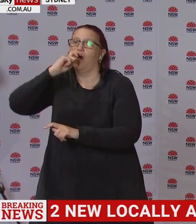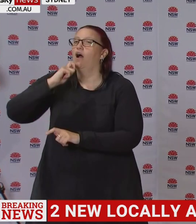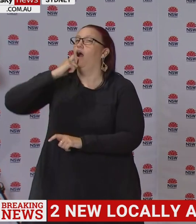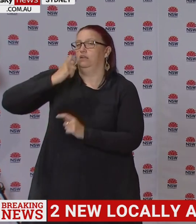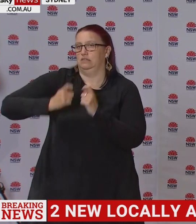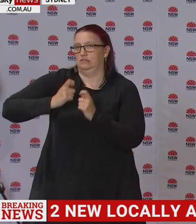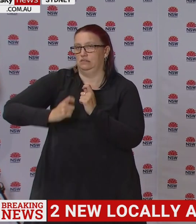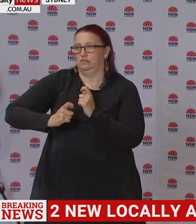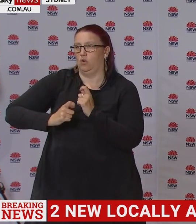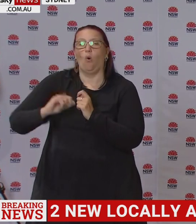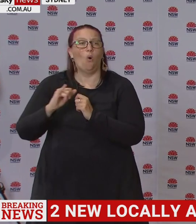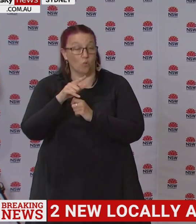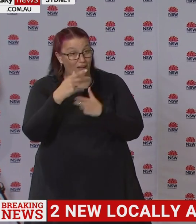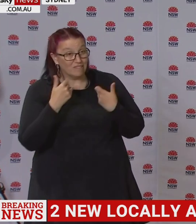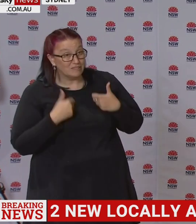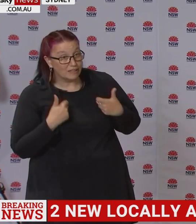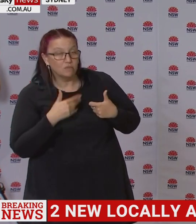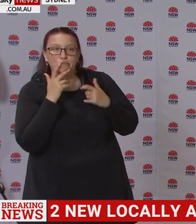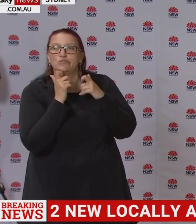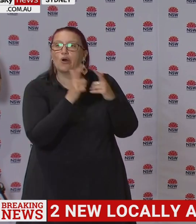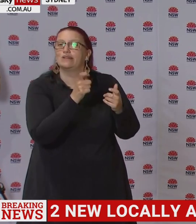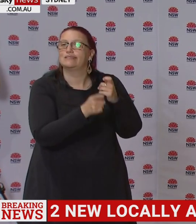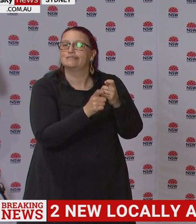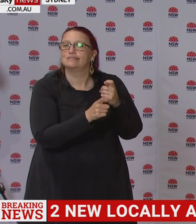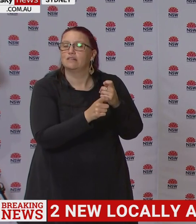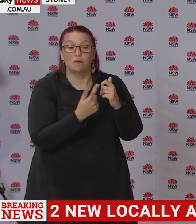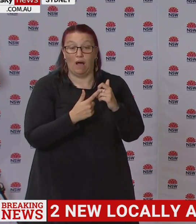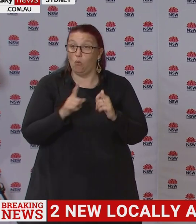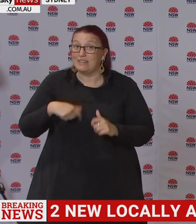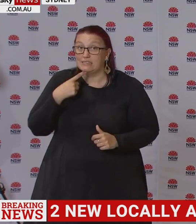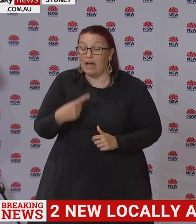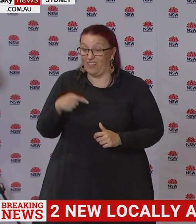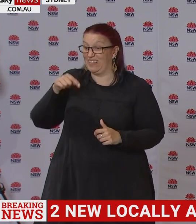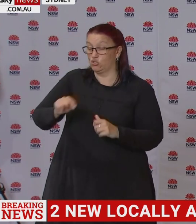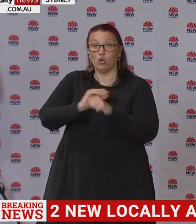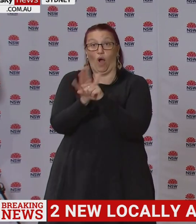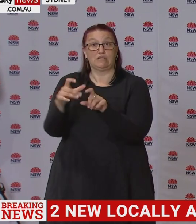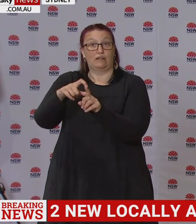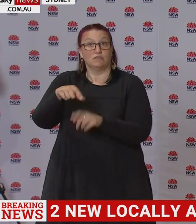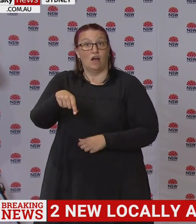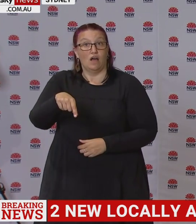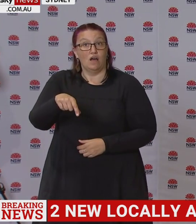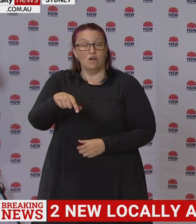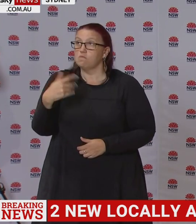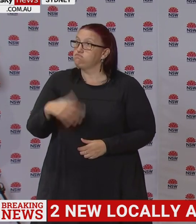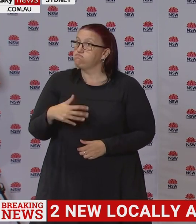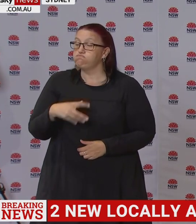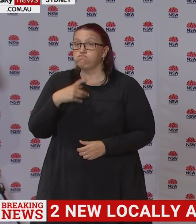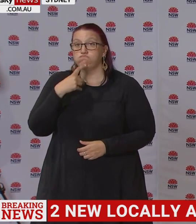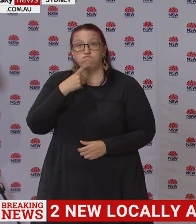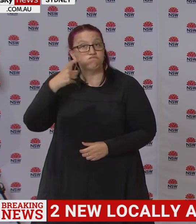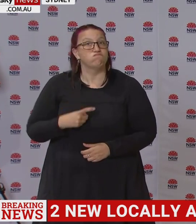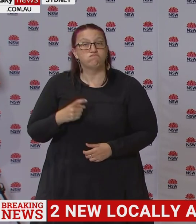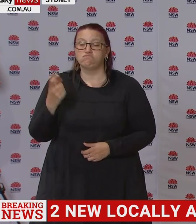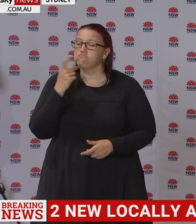saying is this virus appears to be such a near and present danger to almost anybody in the vicinity that it's wise, if you were there on those